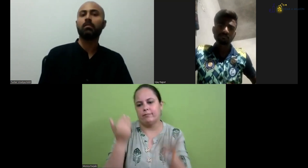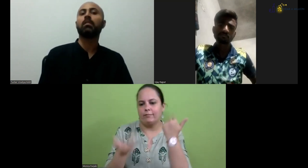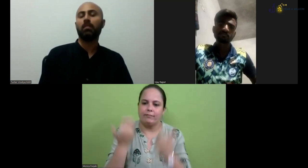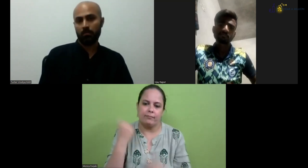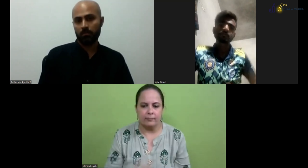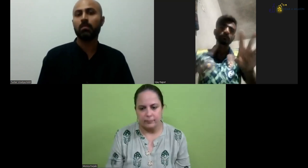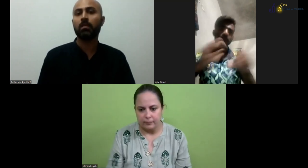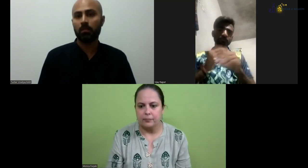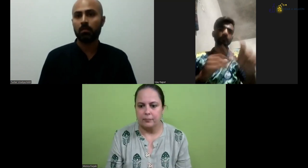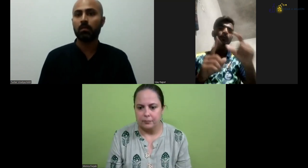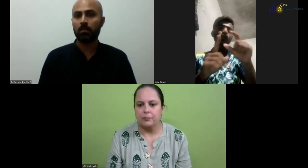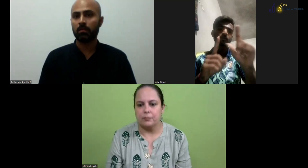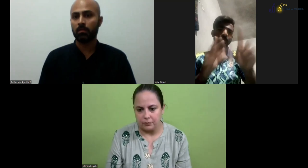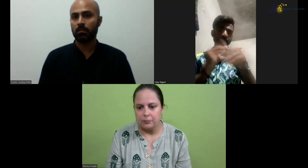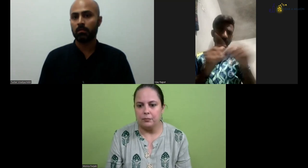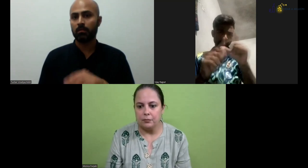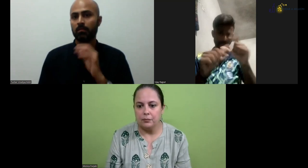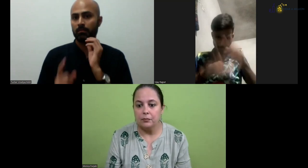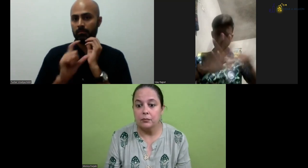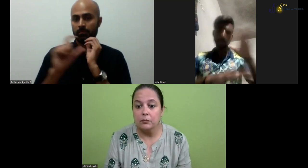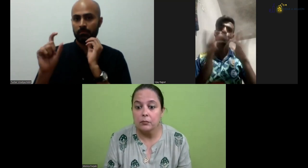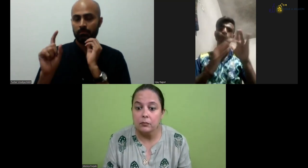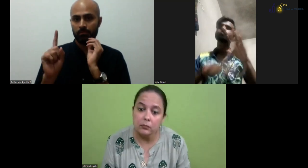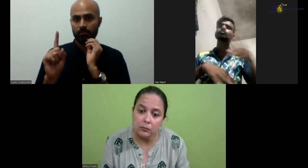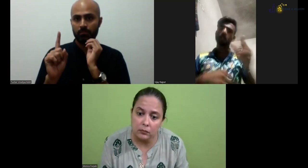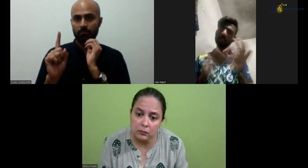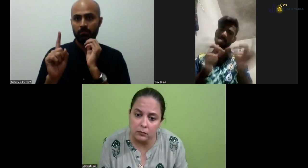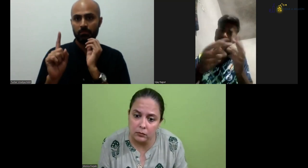then it would be possible for you to get the government and the private job.